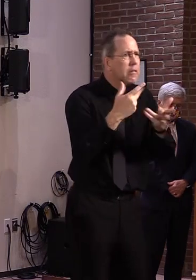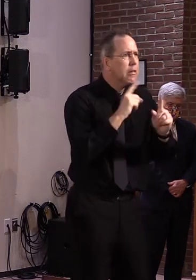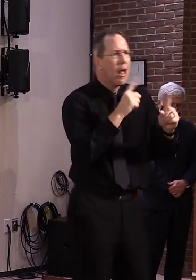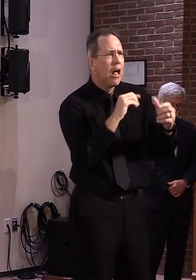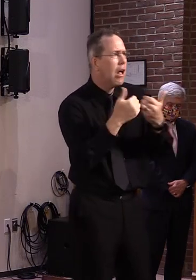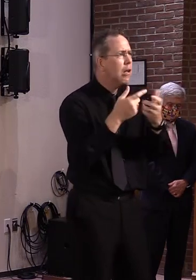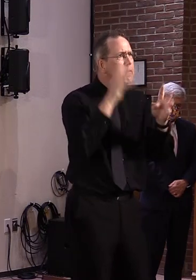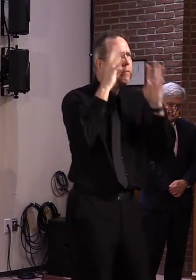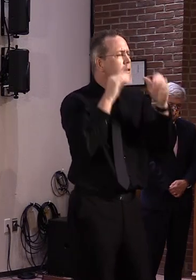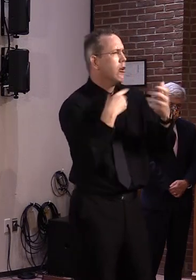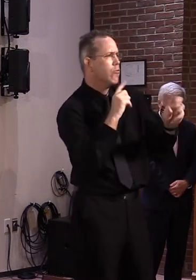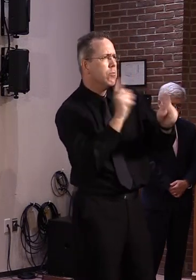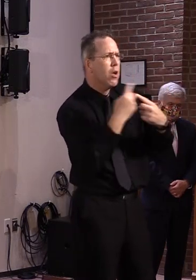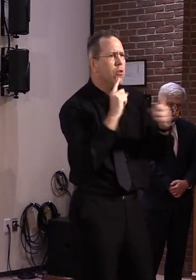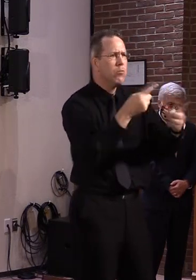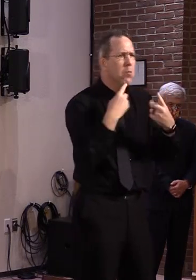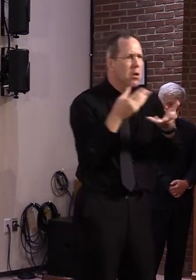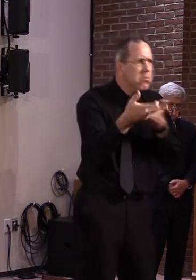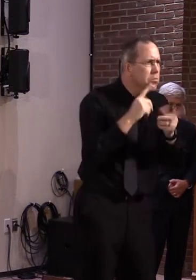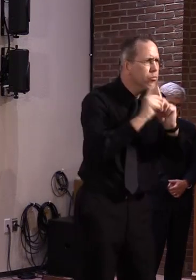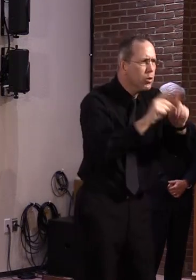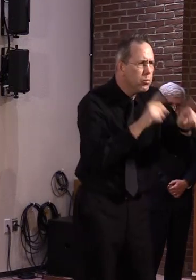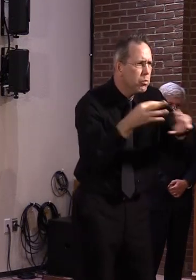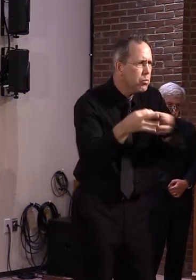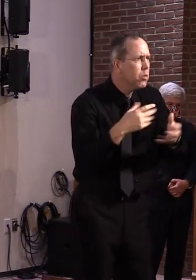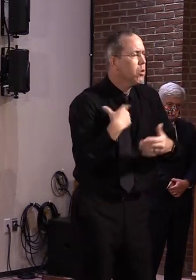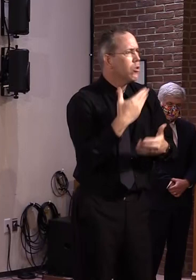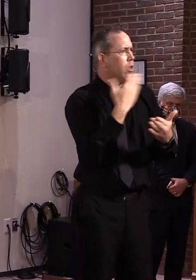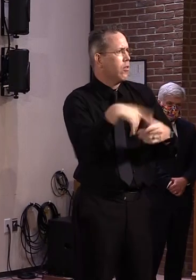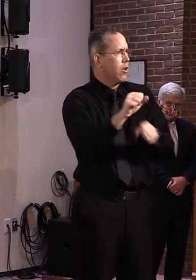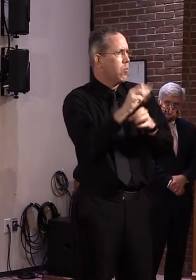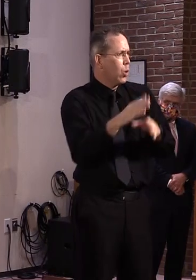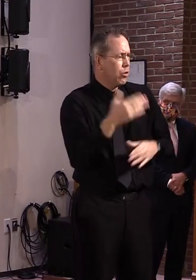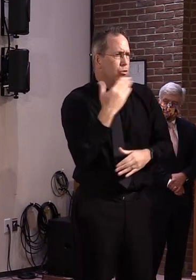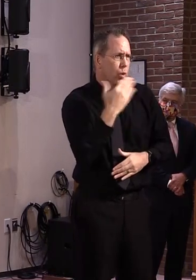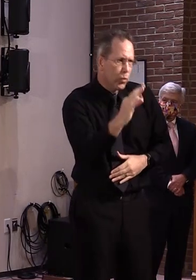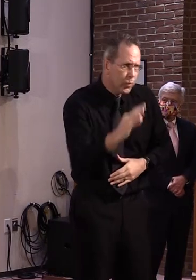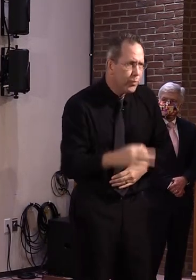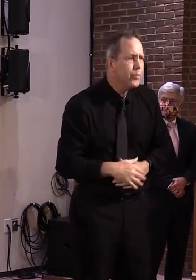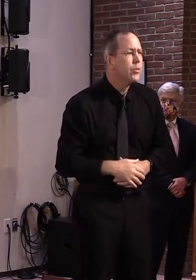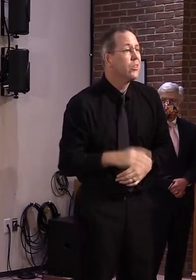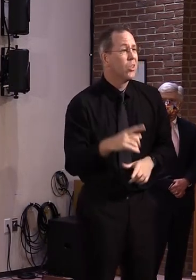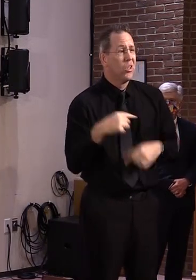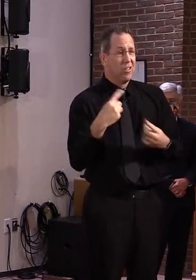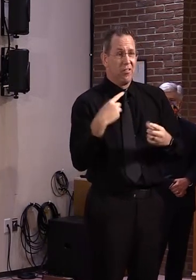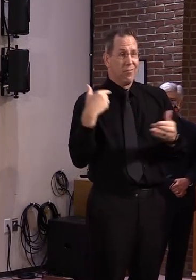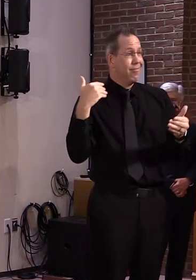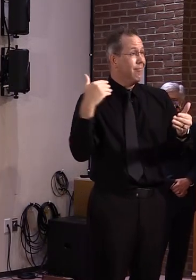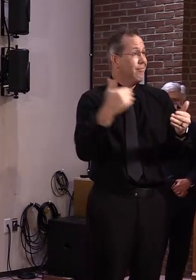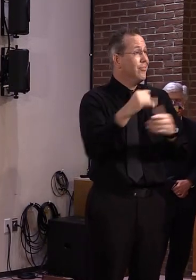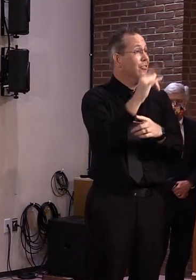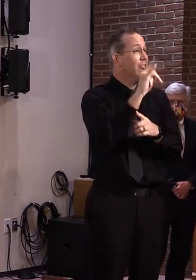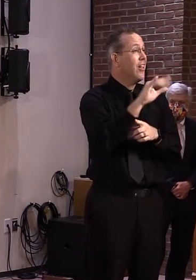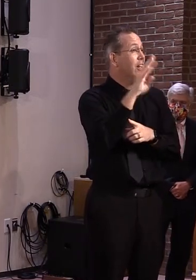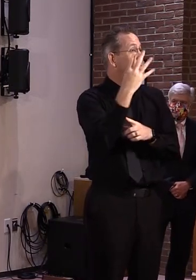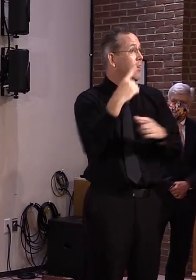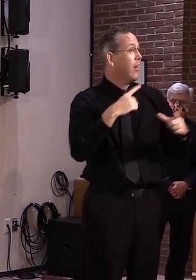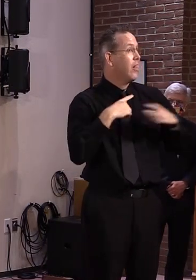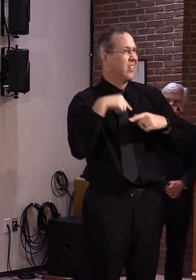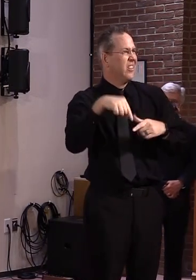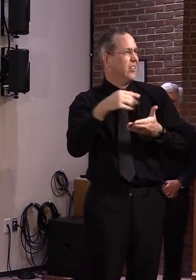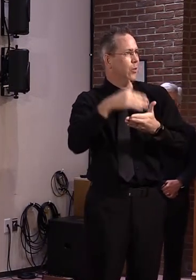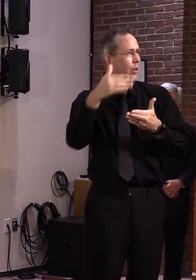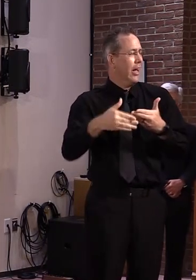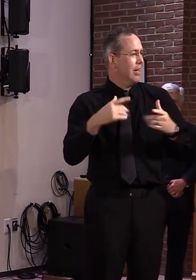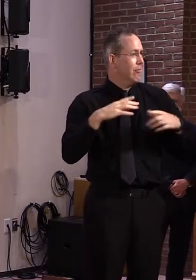close by reminding Vermonters, as we head into the holiday weekend, we must continue to take personal responsibility for